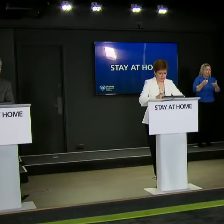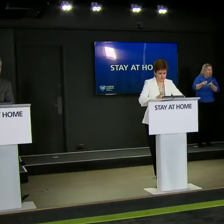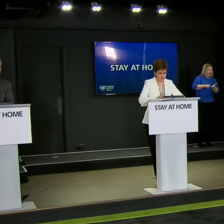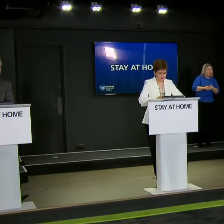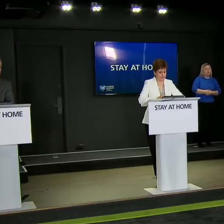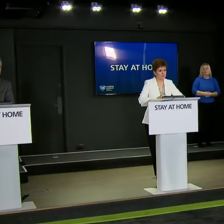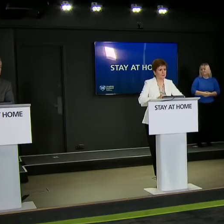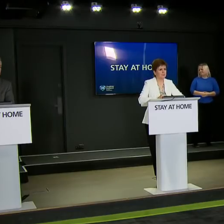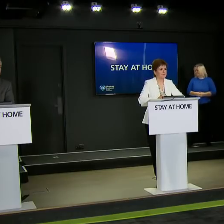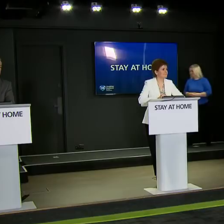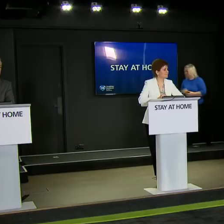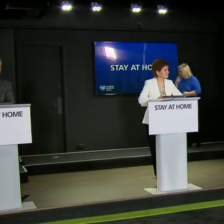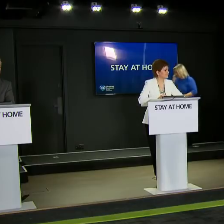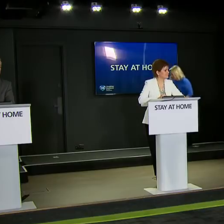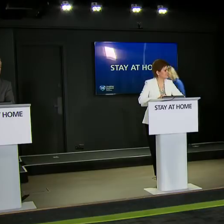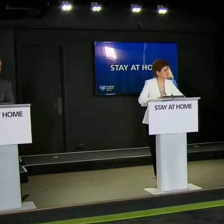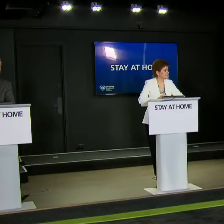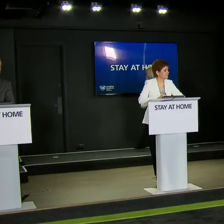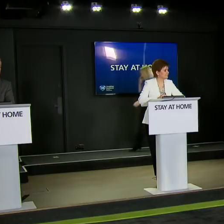from Bower.